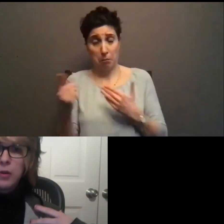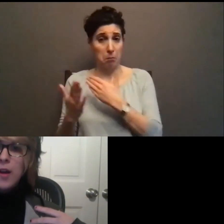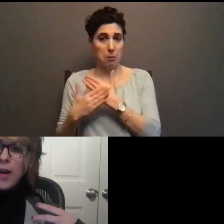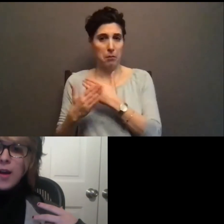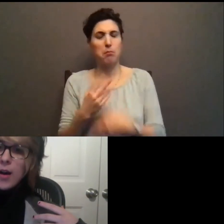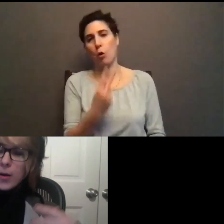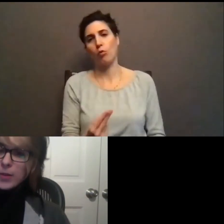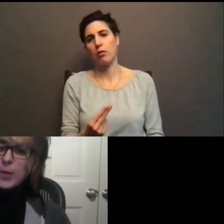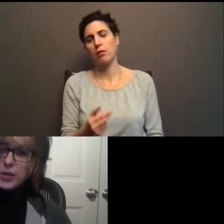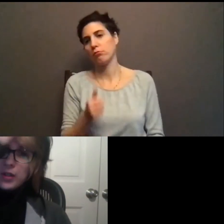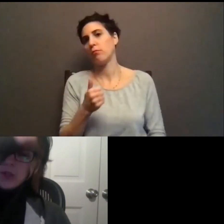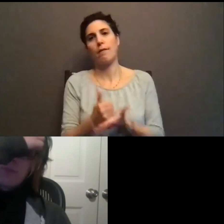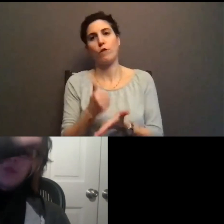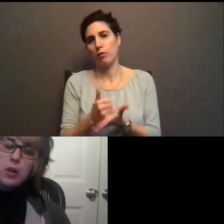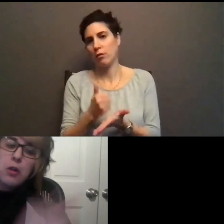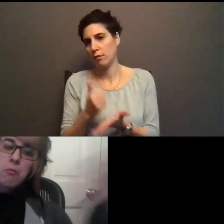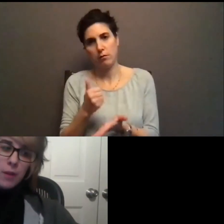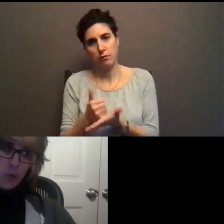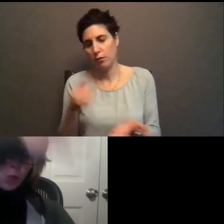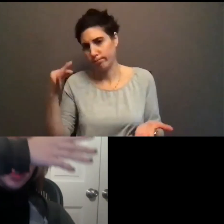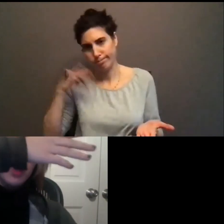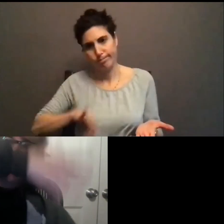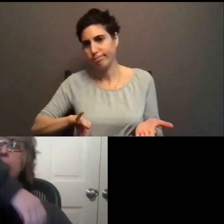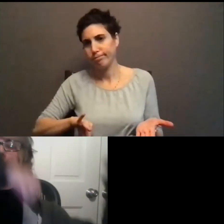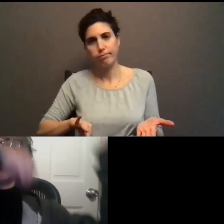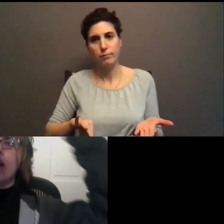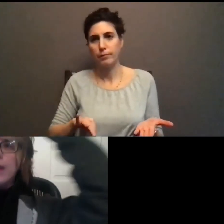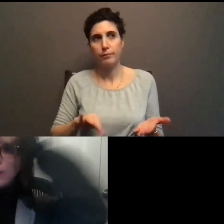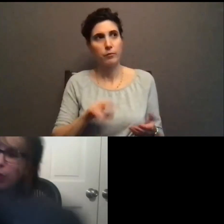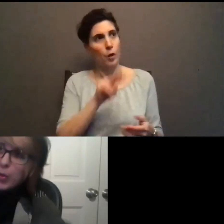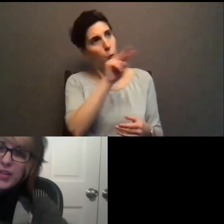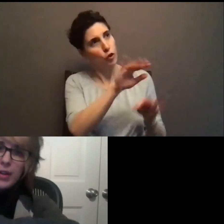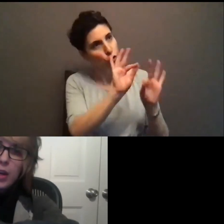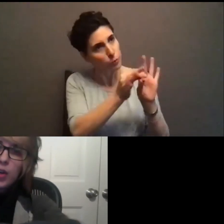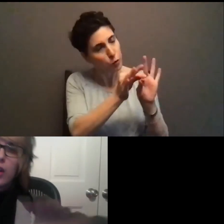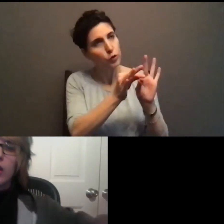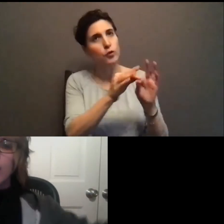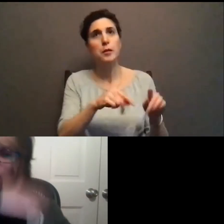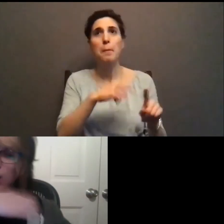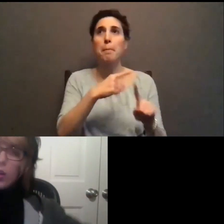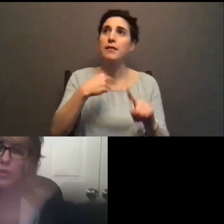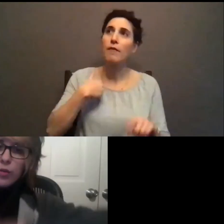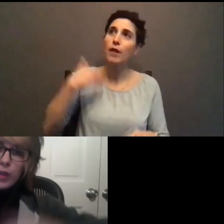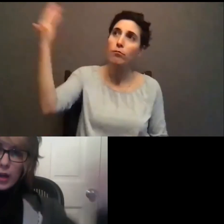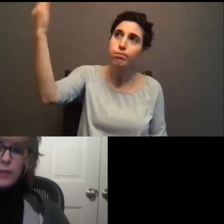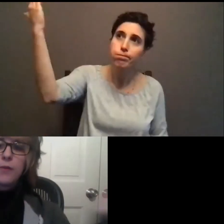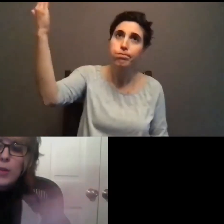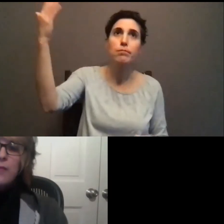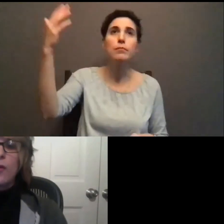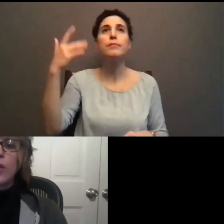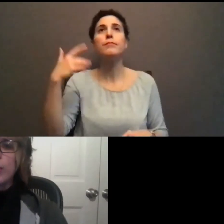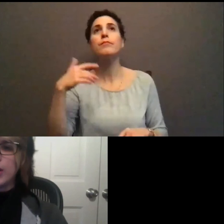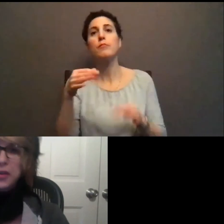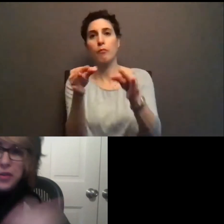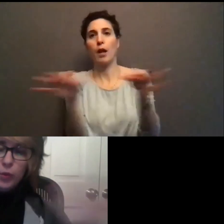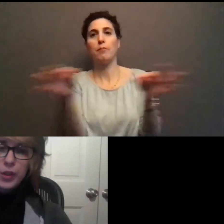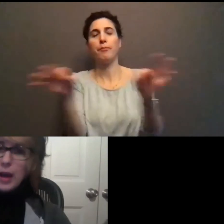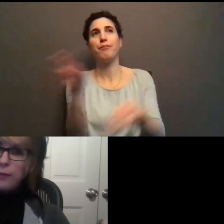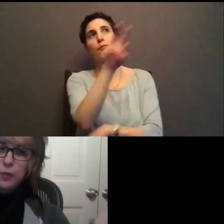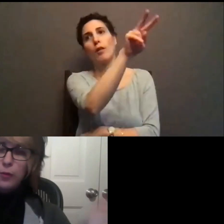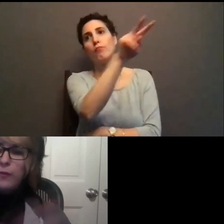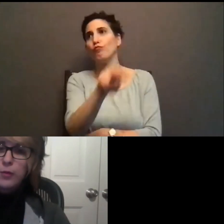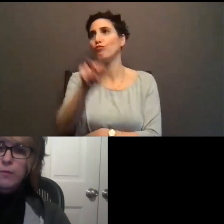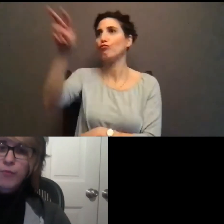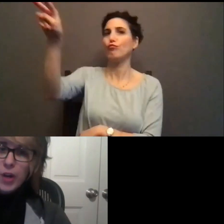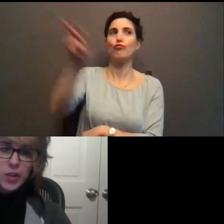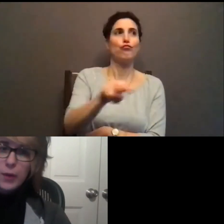helpful. Um, especially, you know, if you're watching an interpreter and then there's a presentation, you can kind of go back and forth, but it's also really